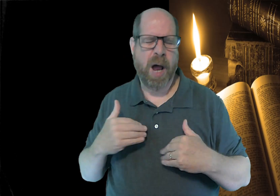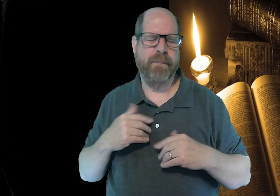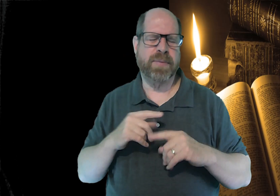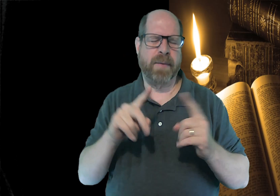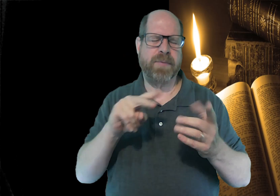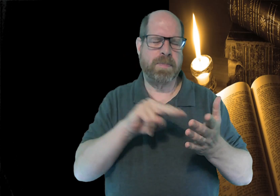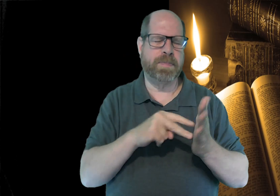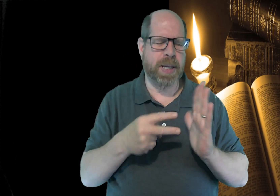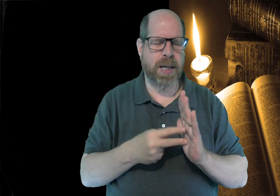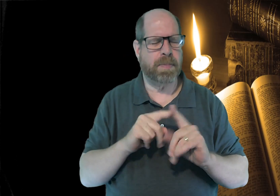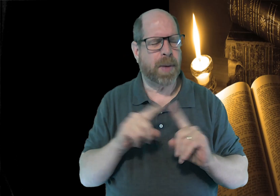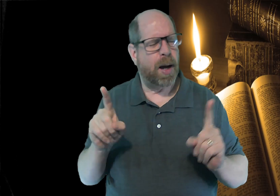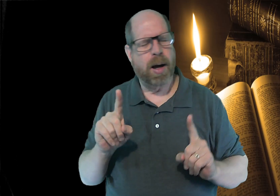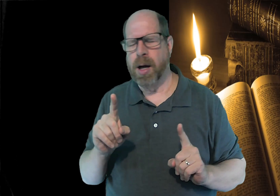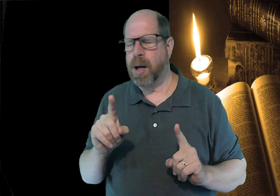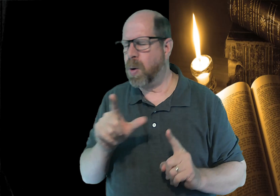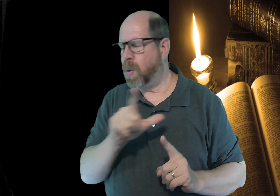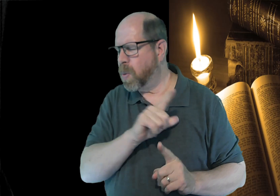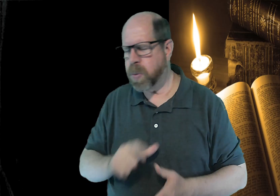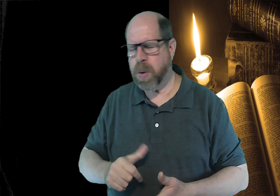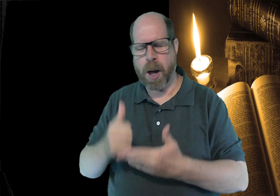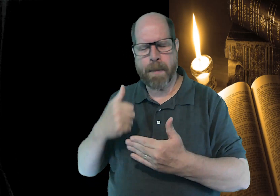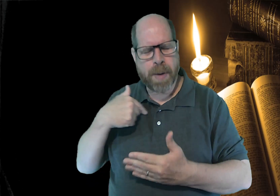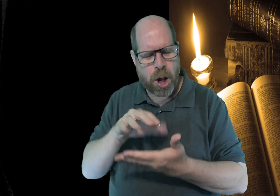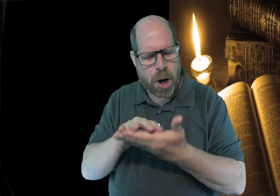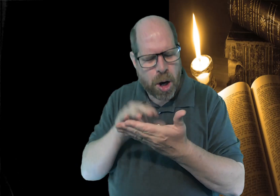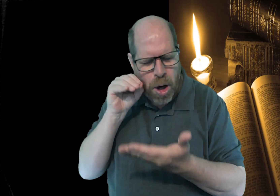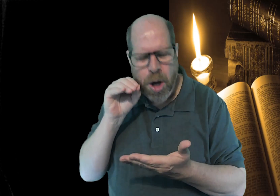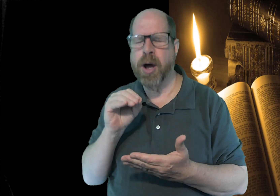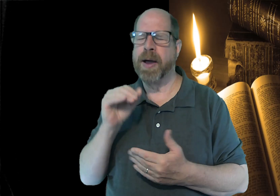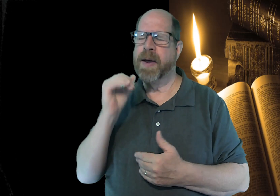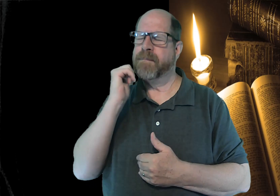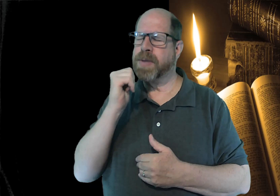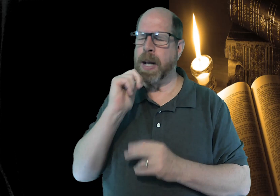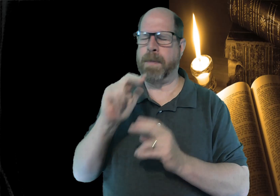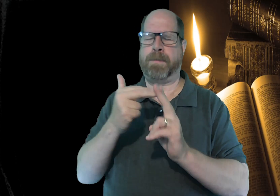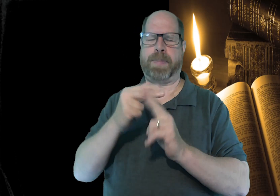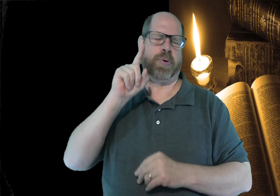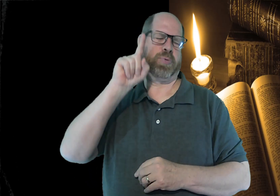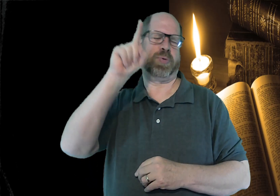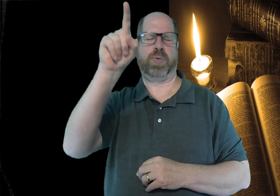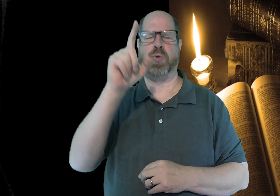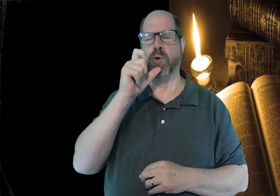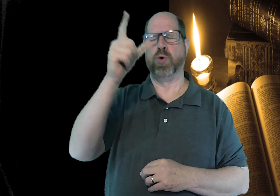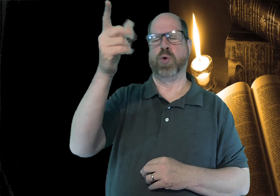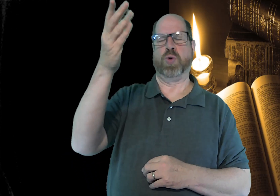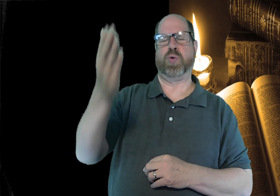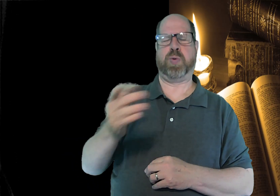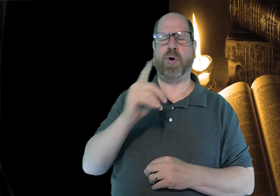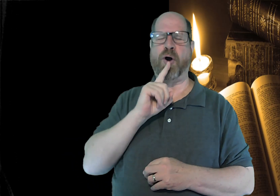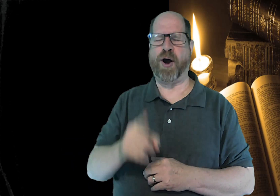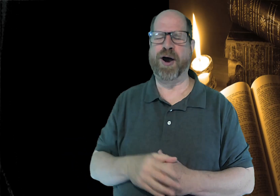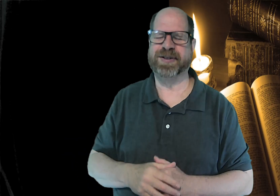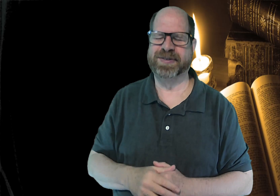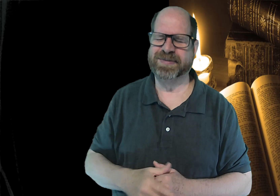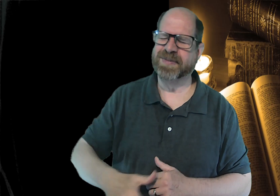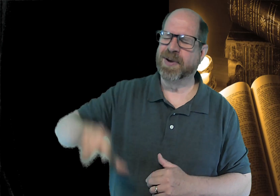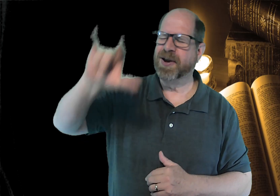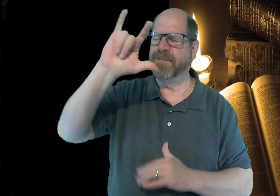about fear. And we want to know what that means. Lord, help us to learn every day about you and who you are. We